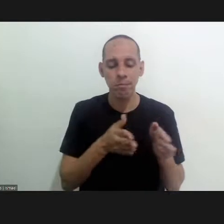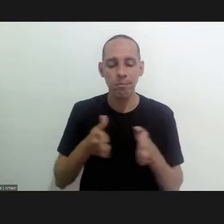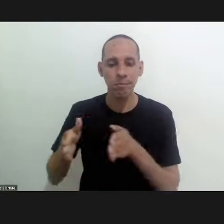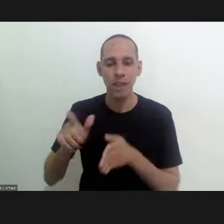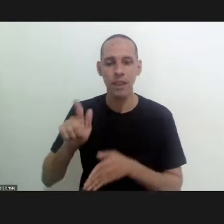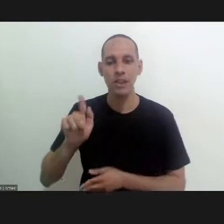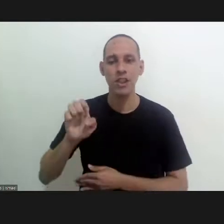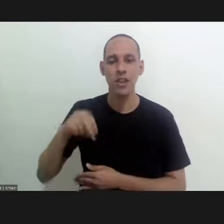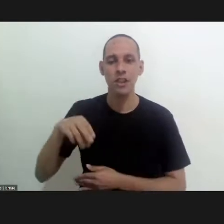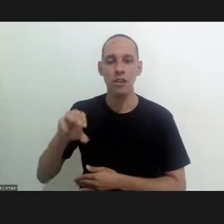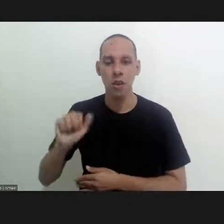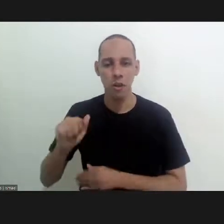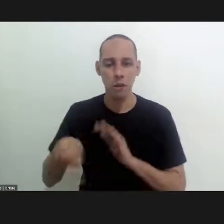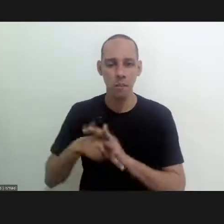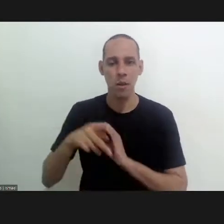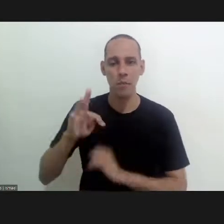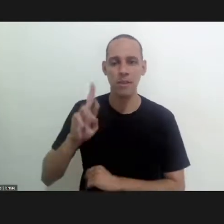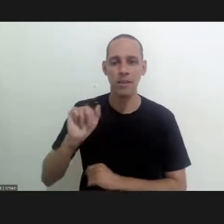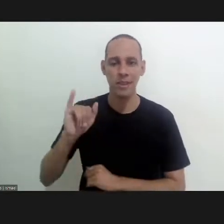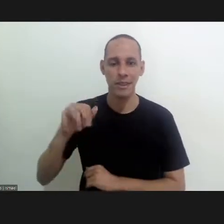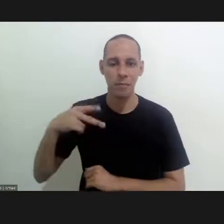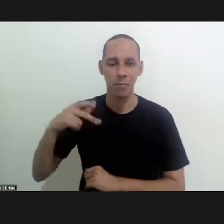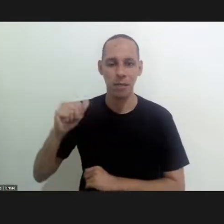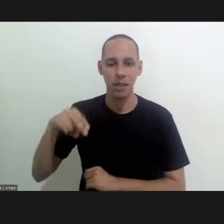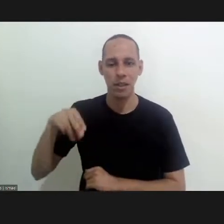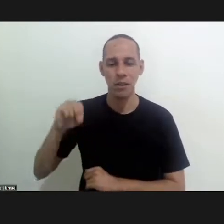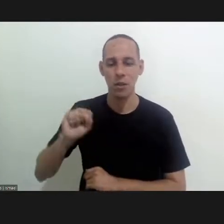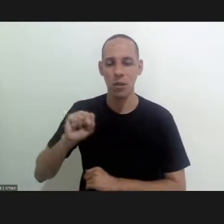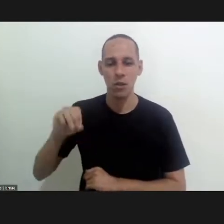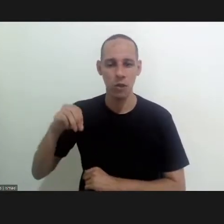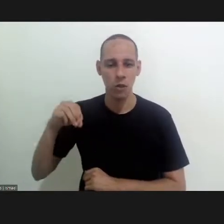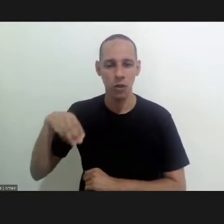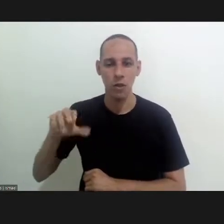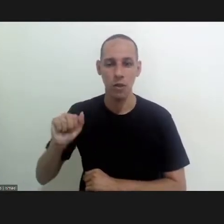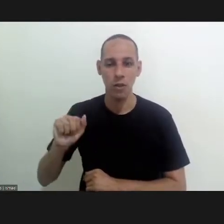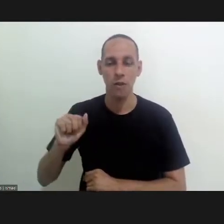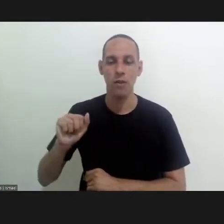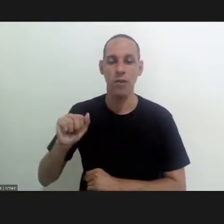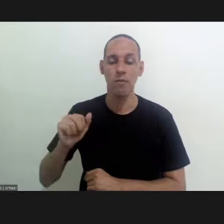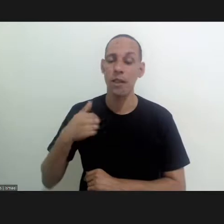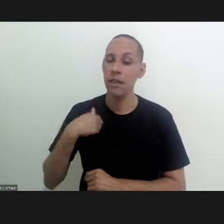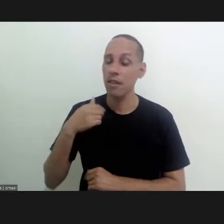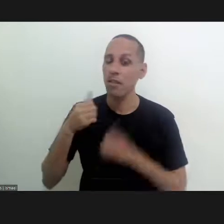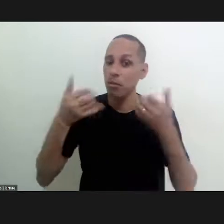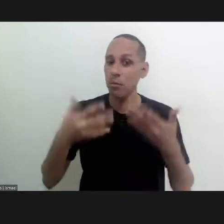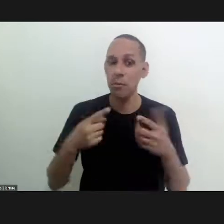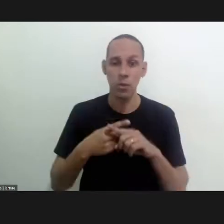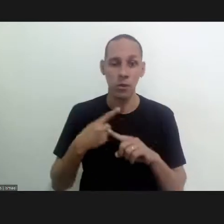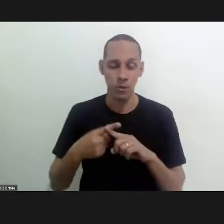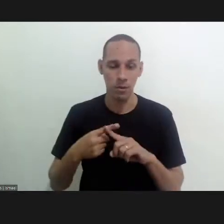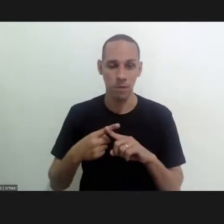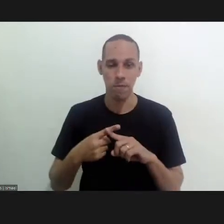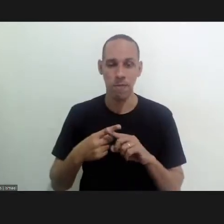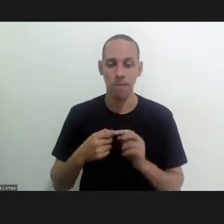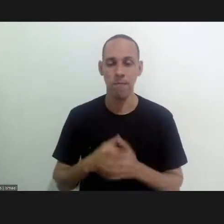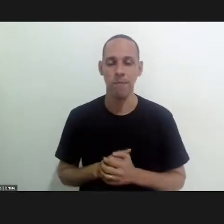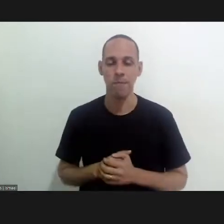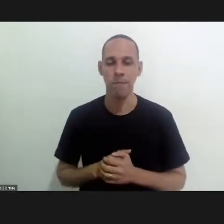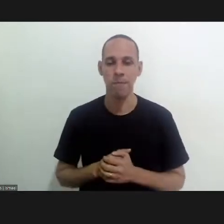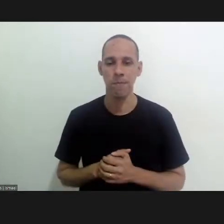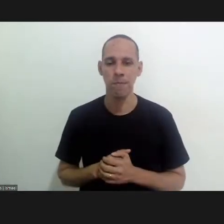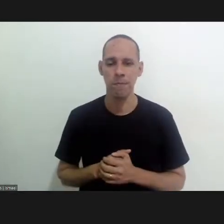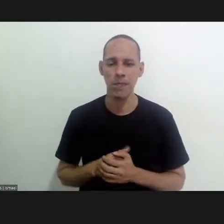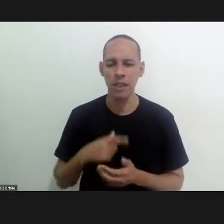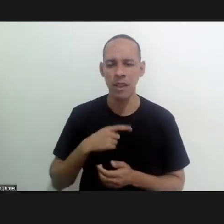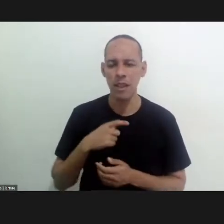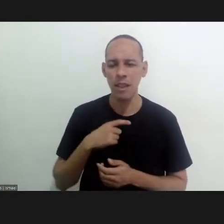for the sequencing of the t cruzi genome i'm mentioning this event here because there was